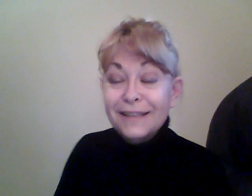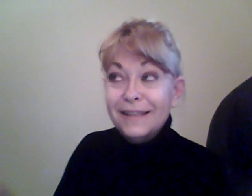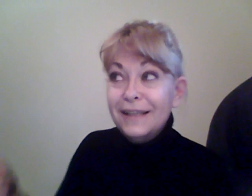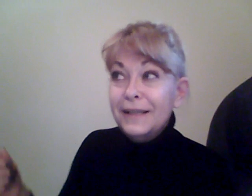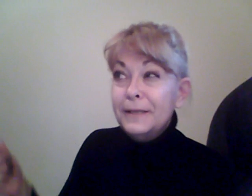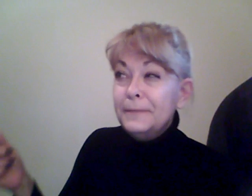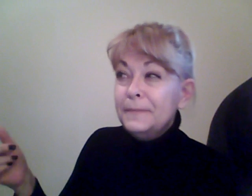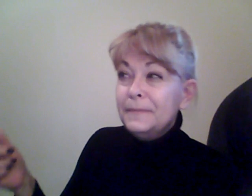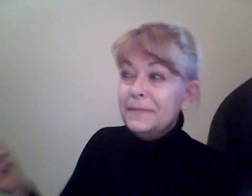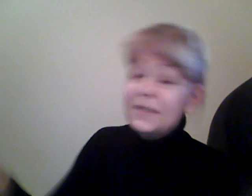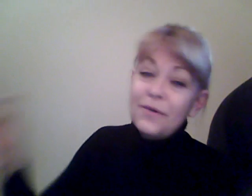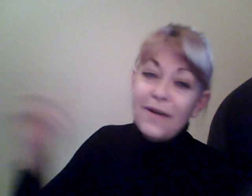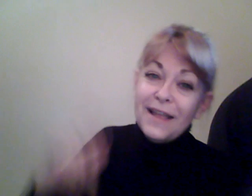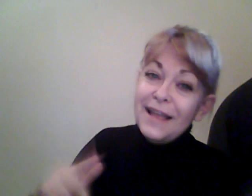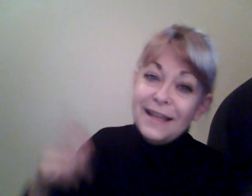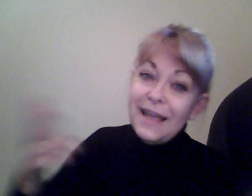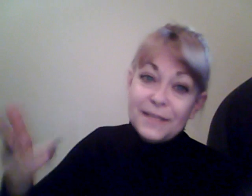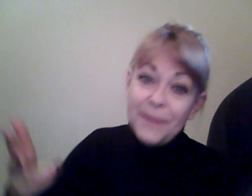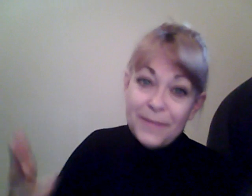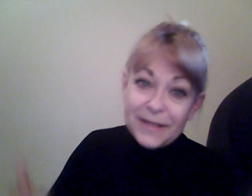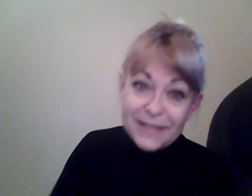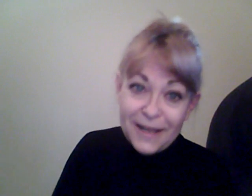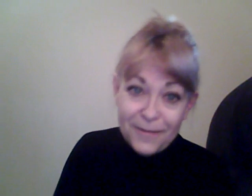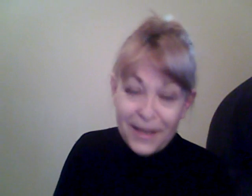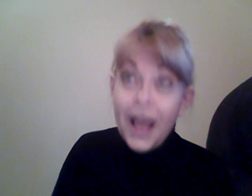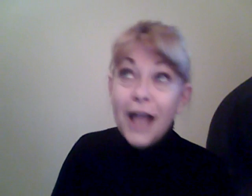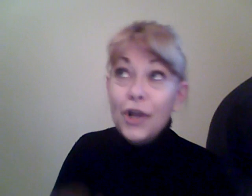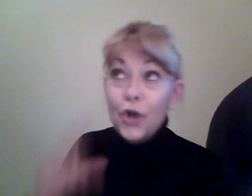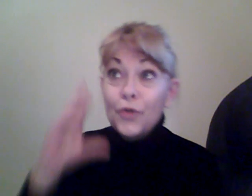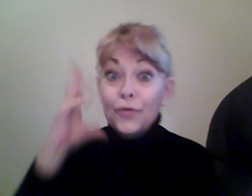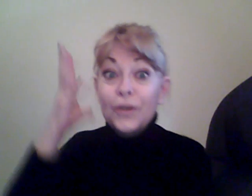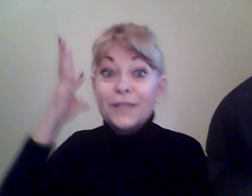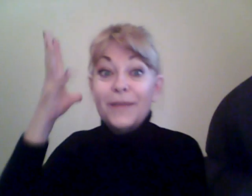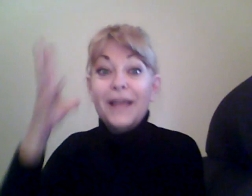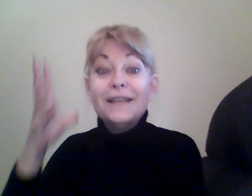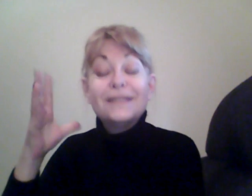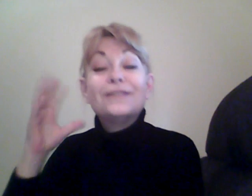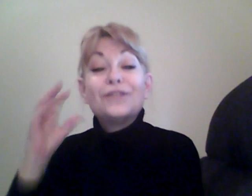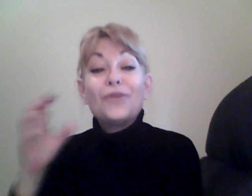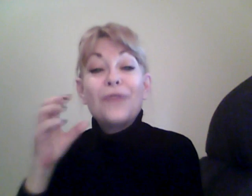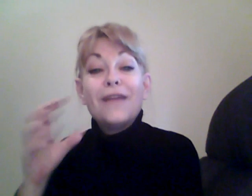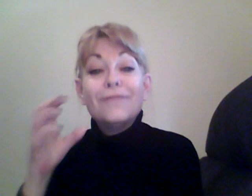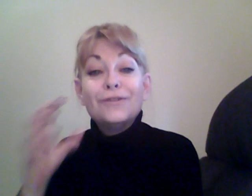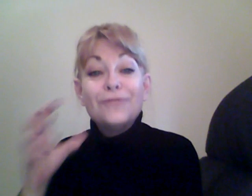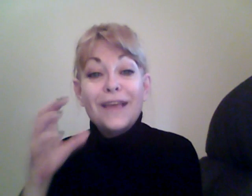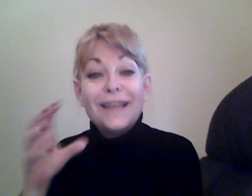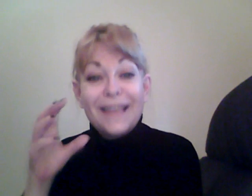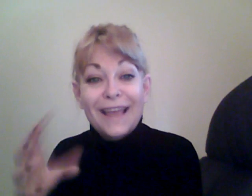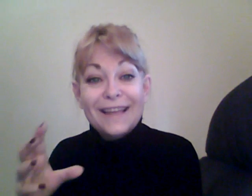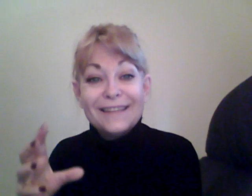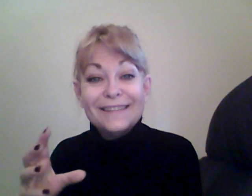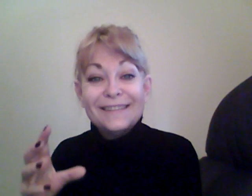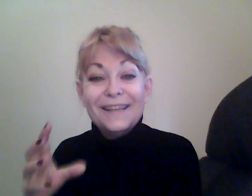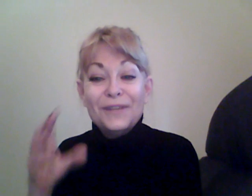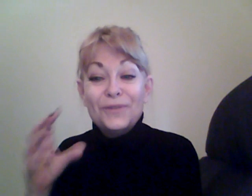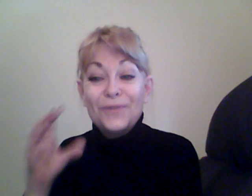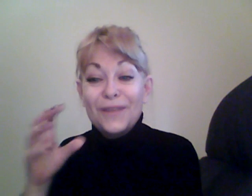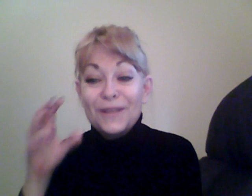so, I, and that's my biggest enemy. I know the voice in my head says, don't ever do that again. Do things